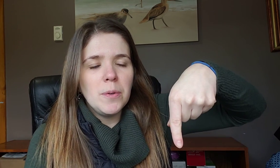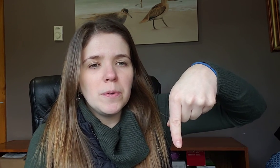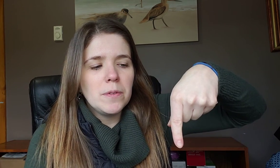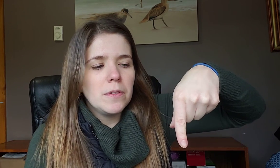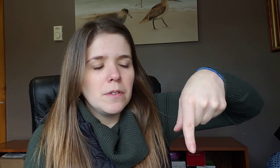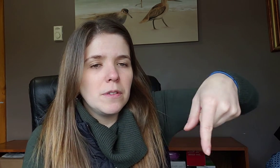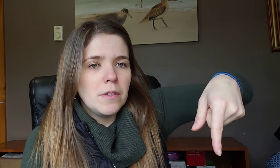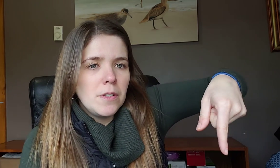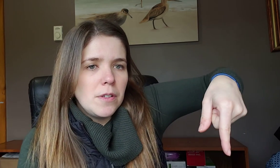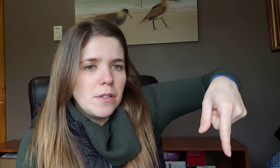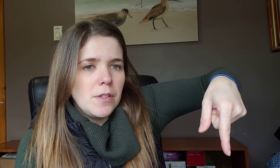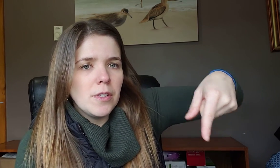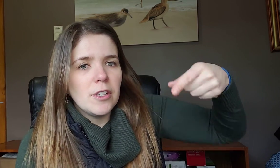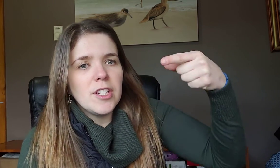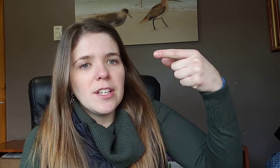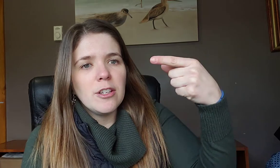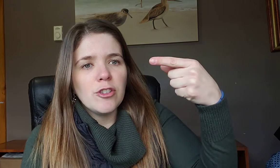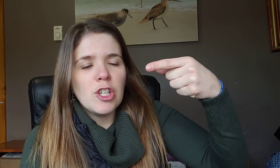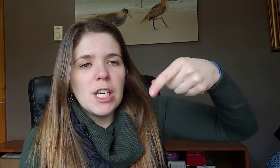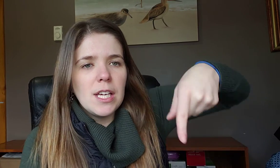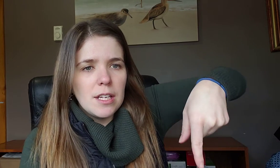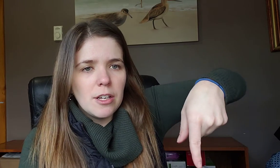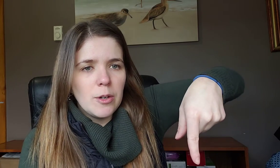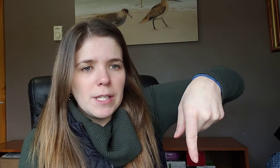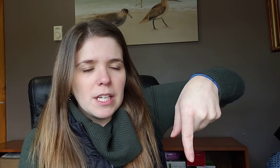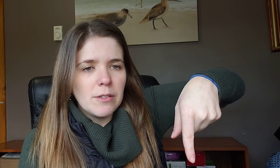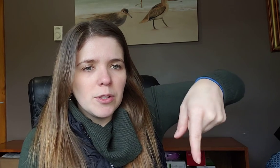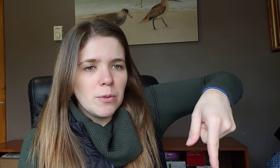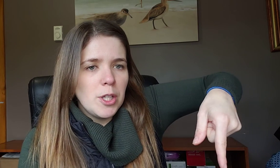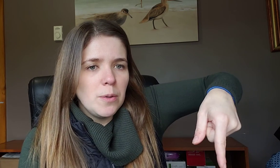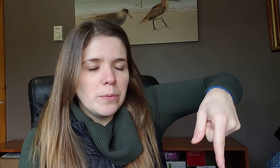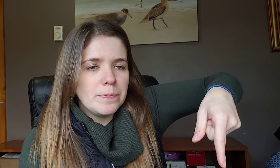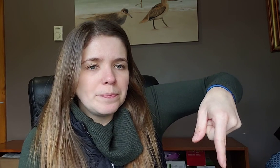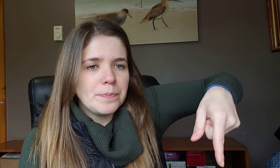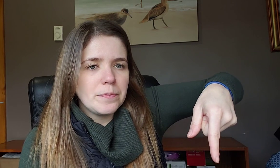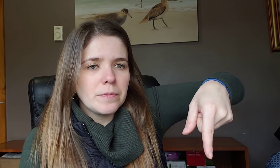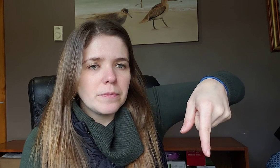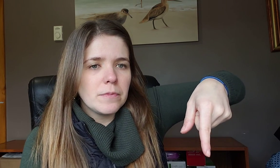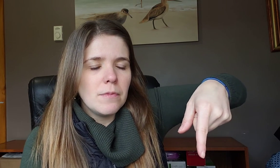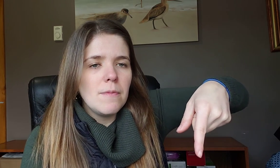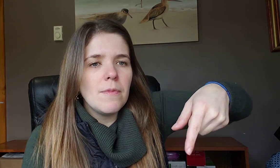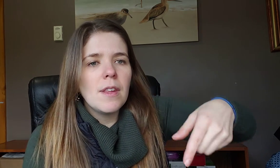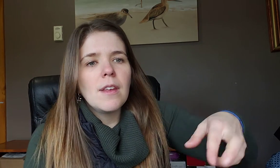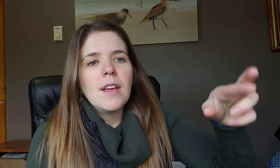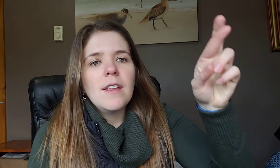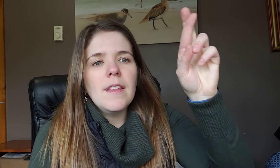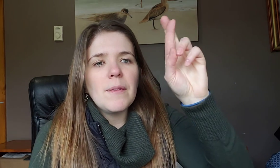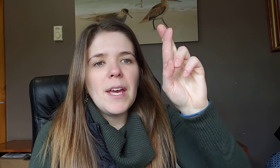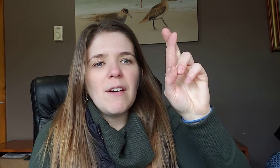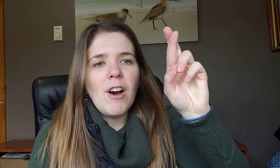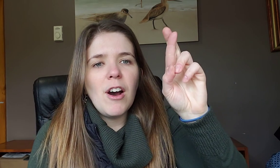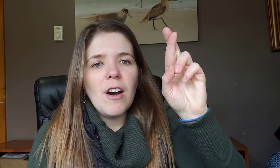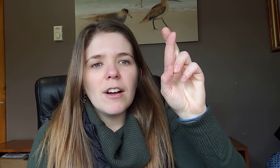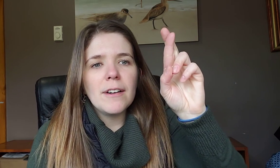so you're taking your G and you're going down so Q then we have R